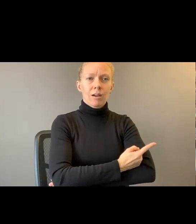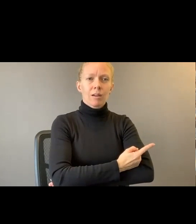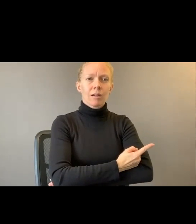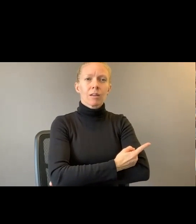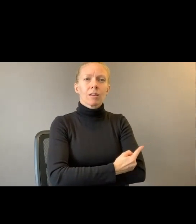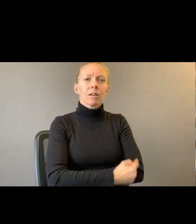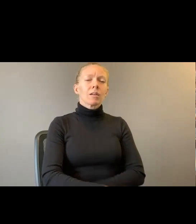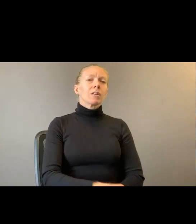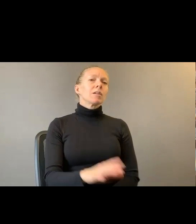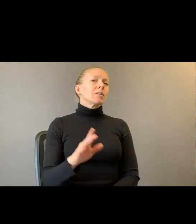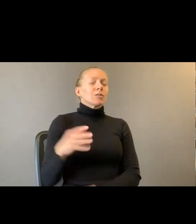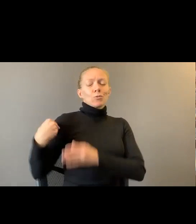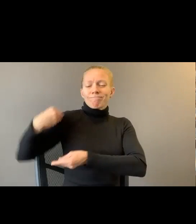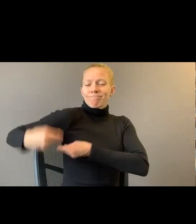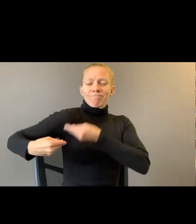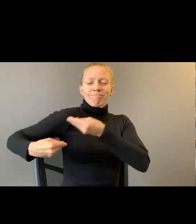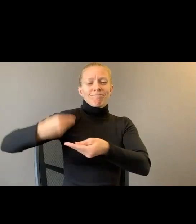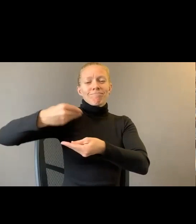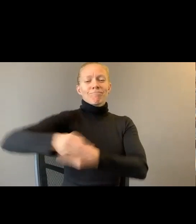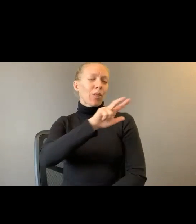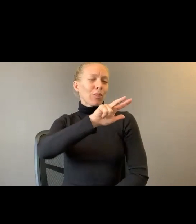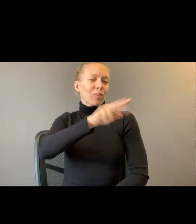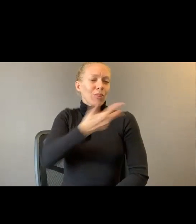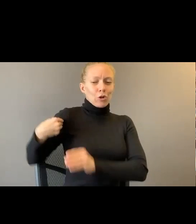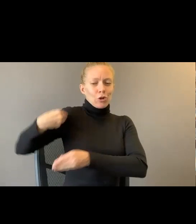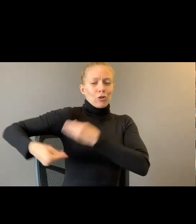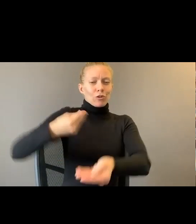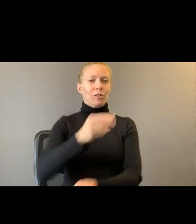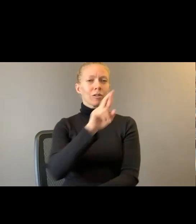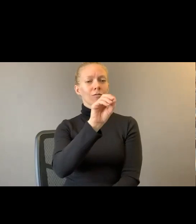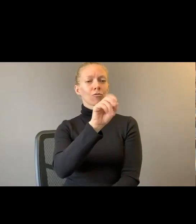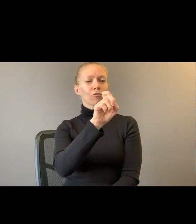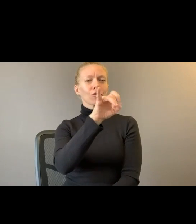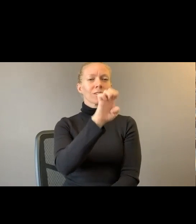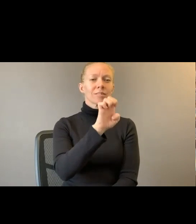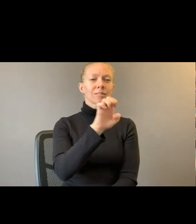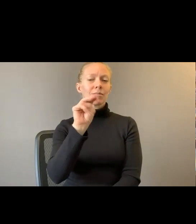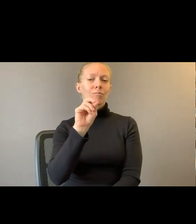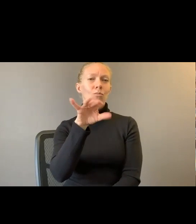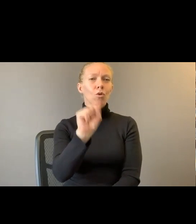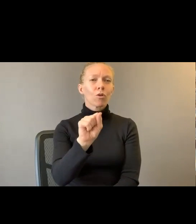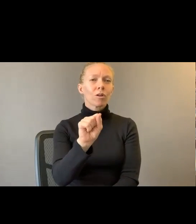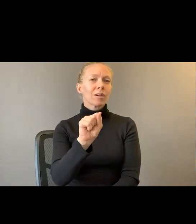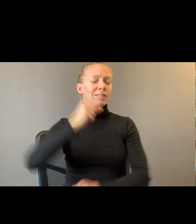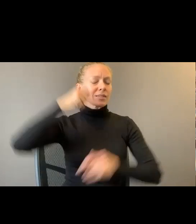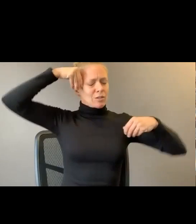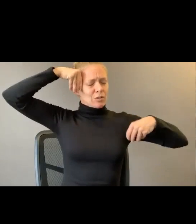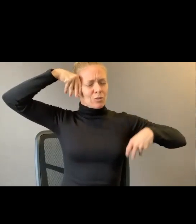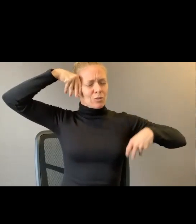descendant of Roxy Morris. Of mechanic garb smeared in crude and sweat. Cranking wrench beneath.